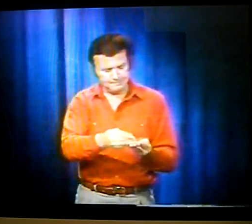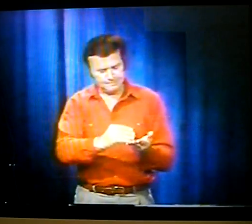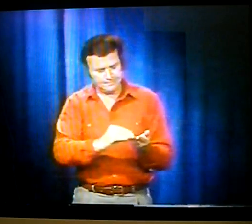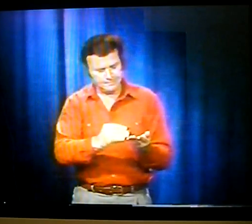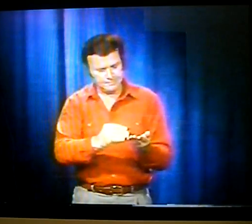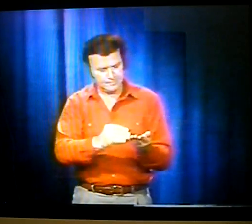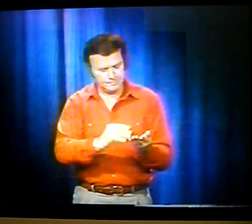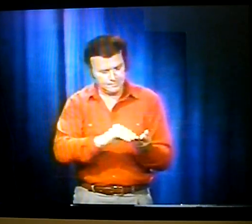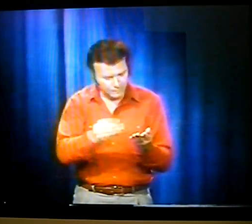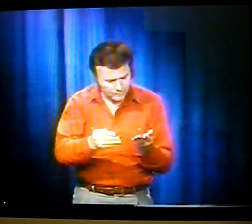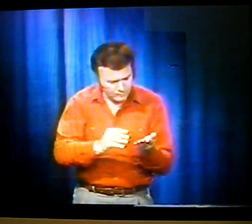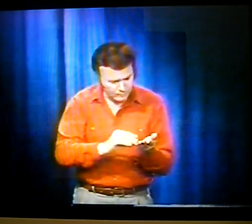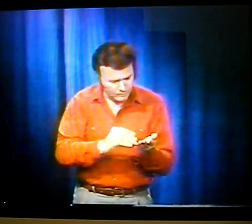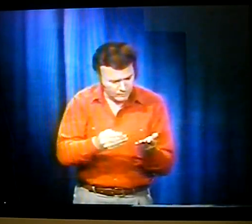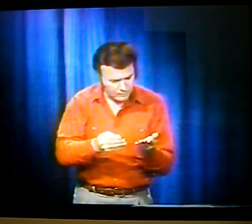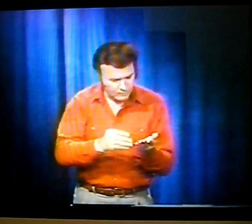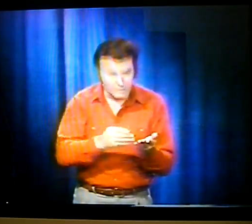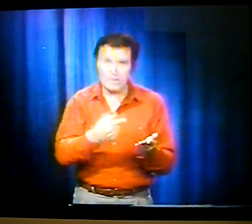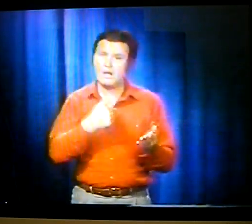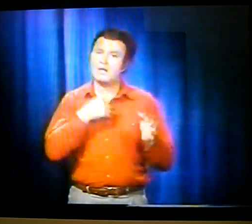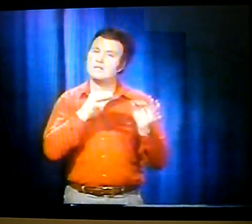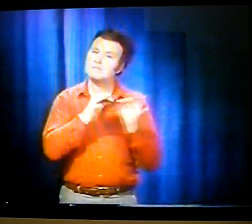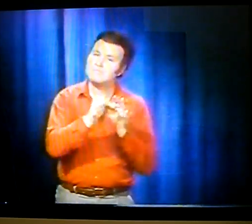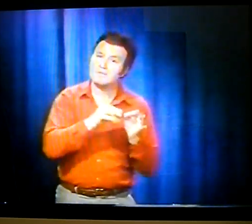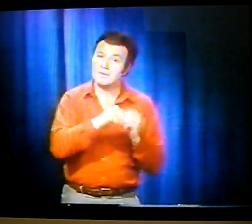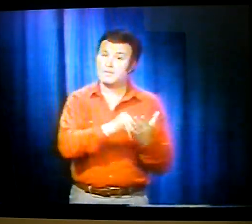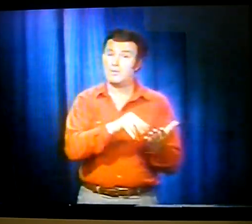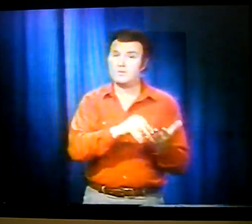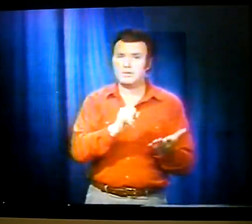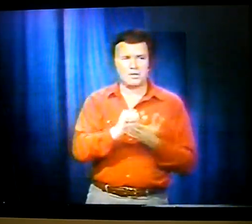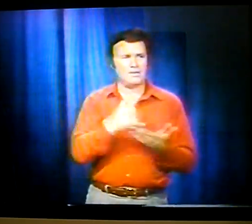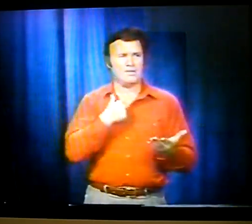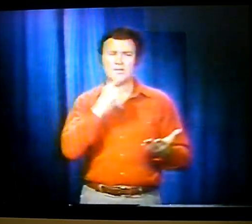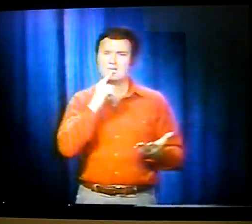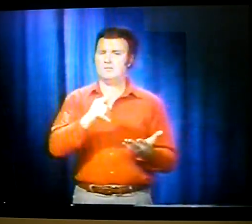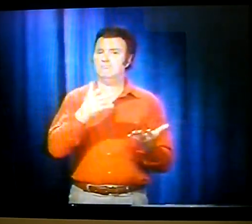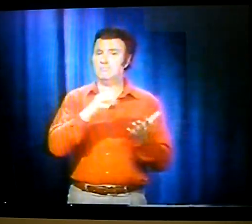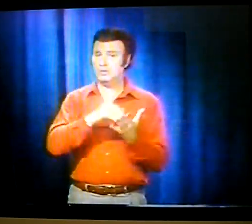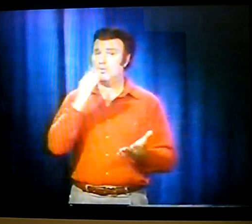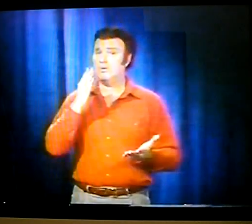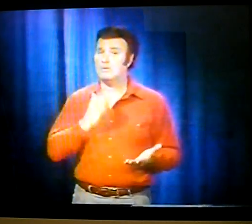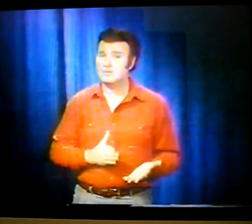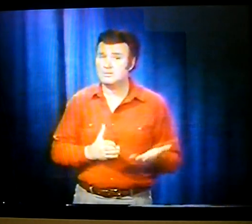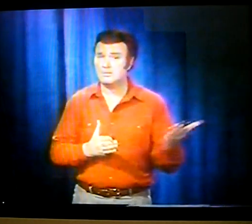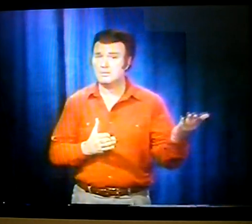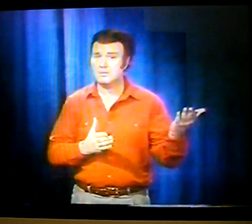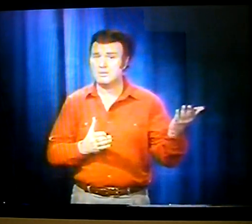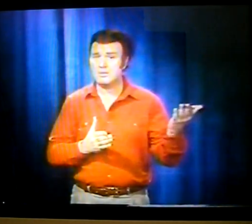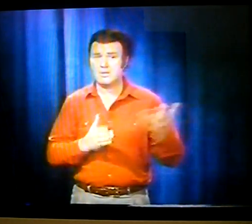He unfolded it, looked it over, and I explained to him, I'm a student.